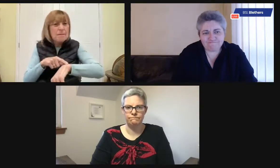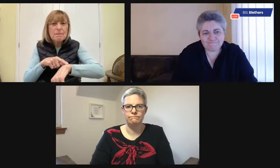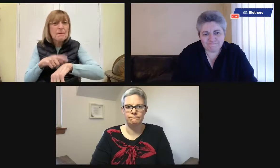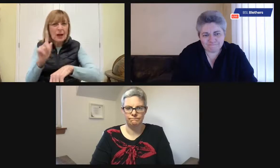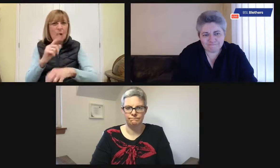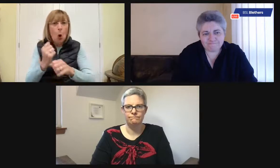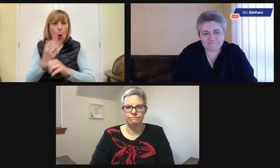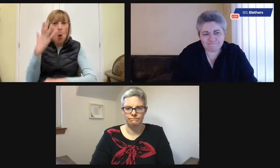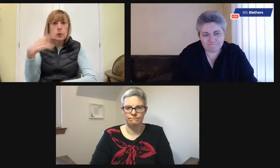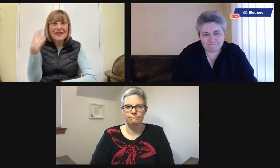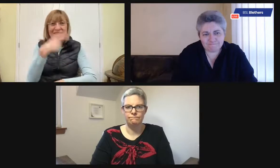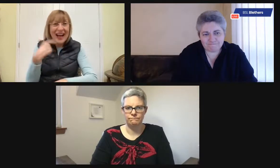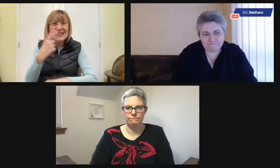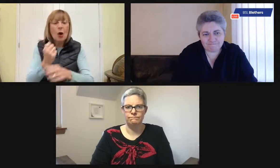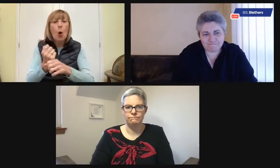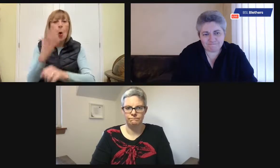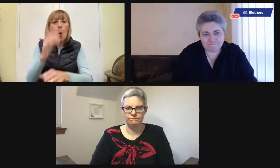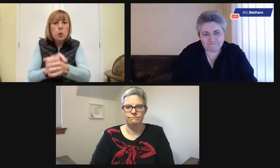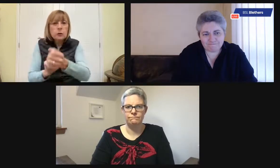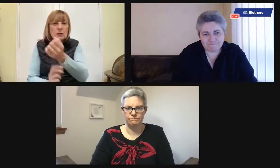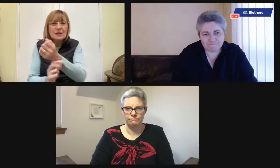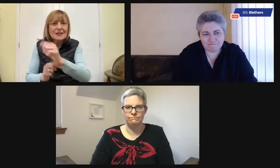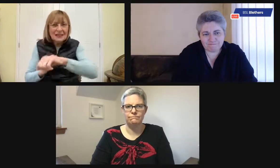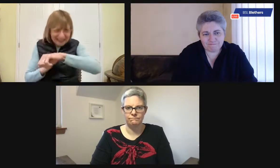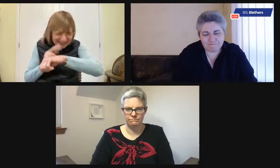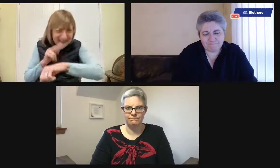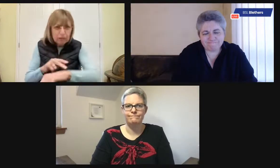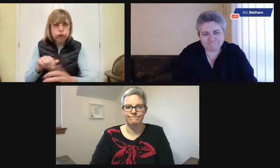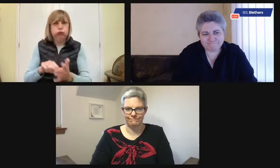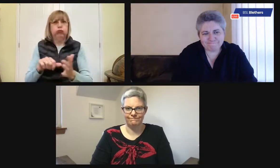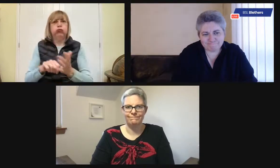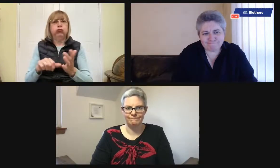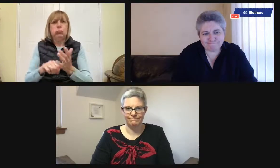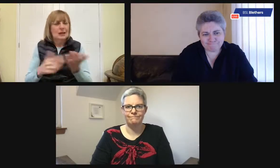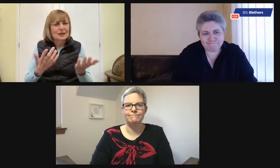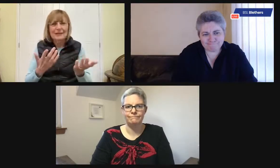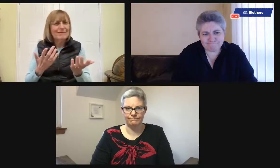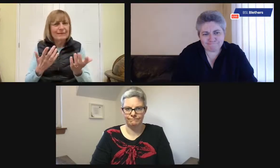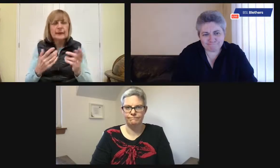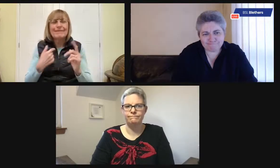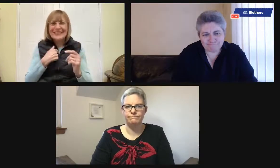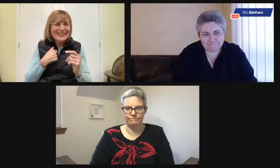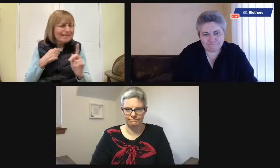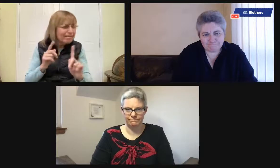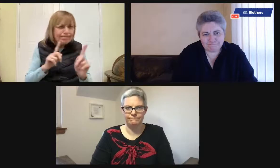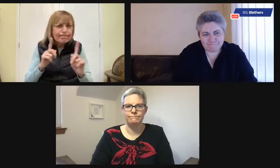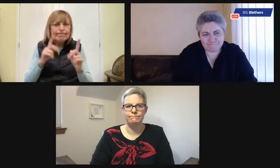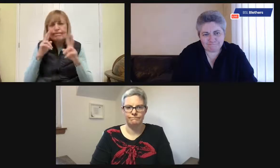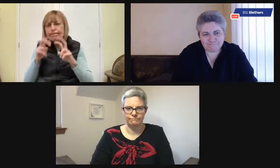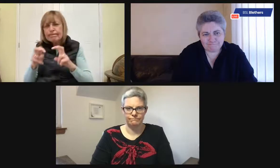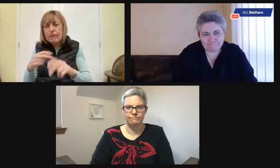only used. He couldn't see the time on his watch. And a gold face was difficult to read from.